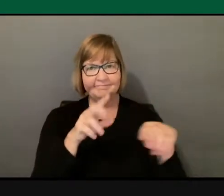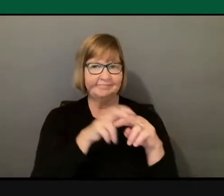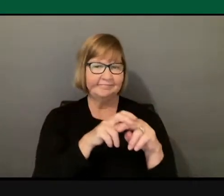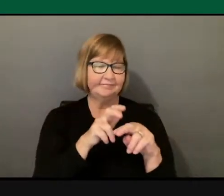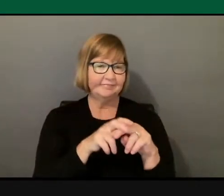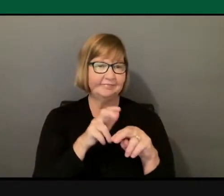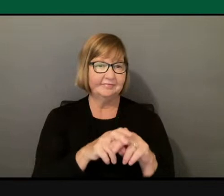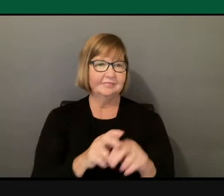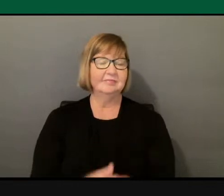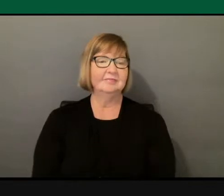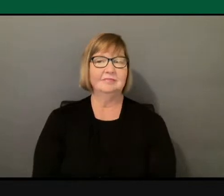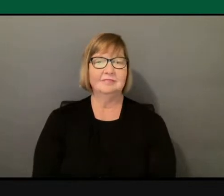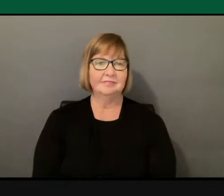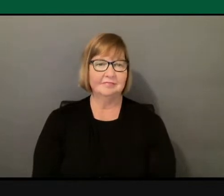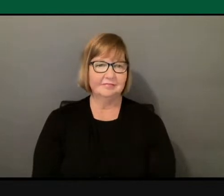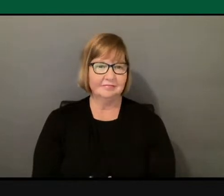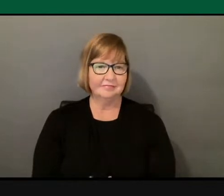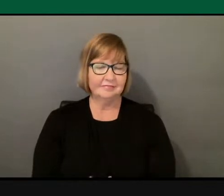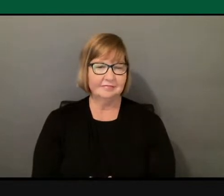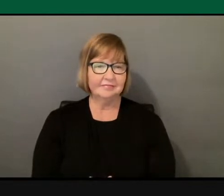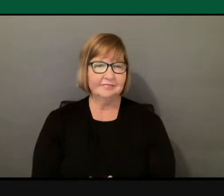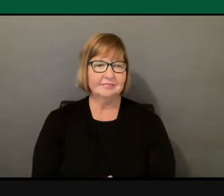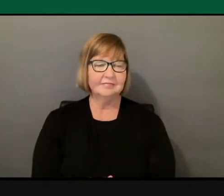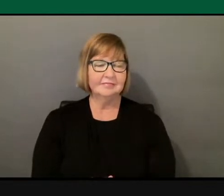Dr. Kengo Akiyama.